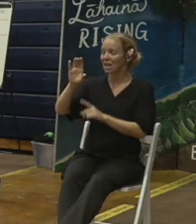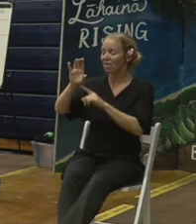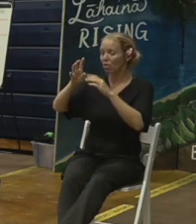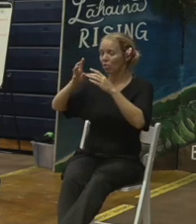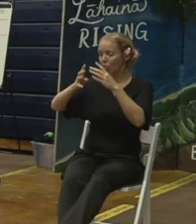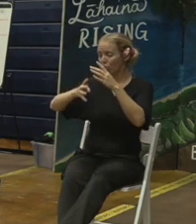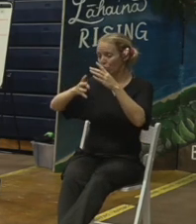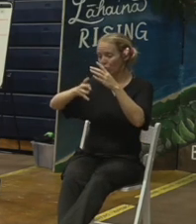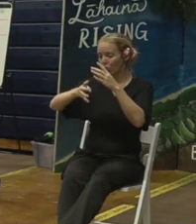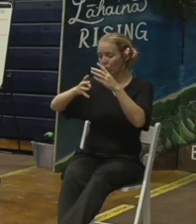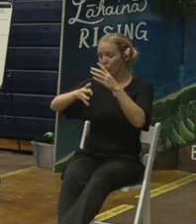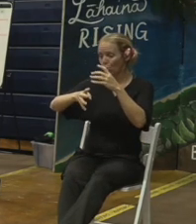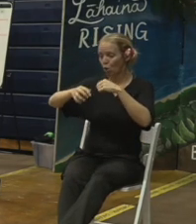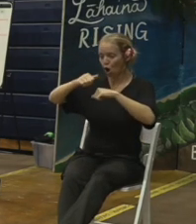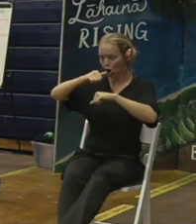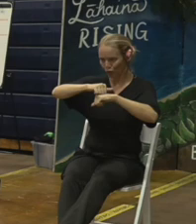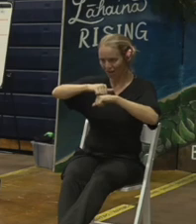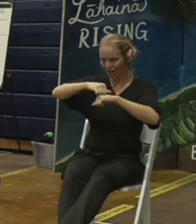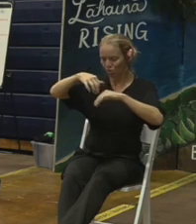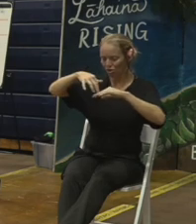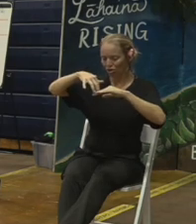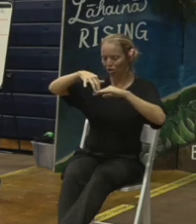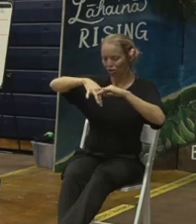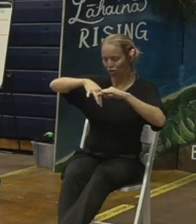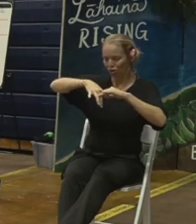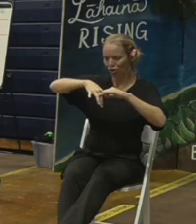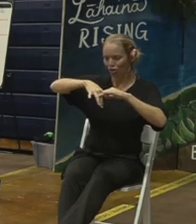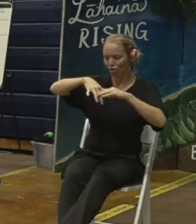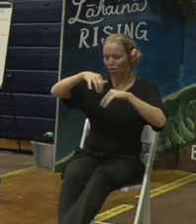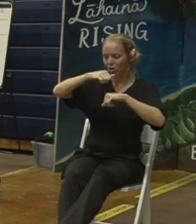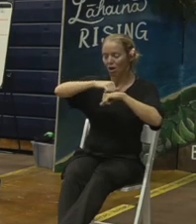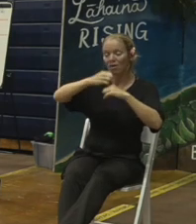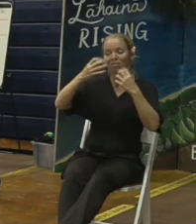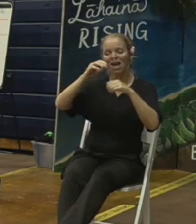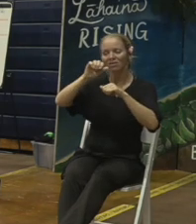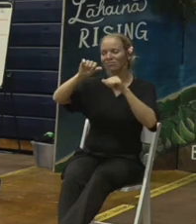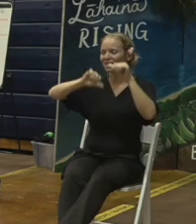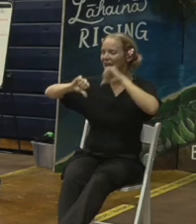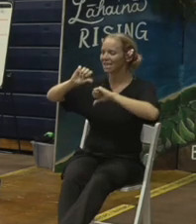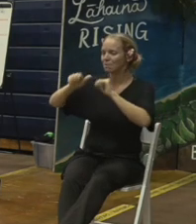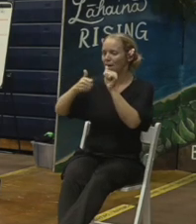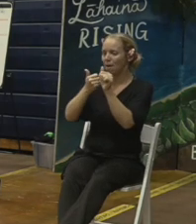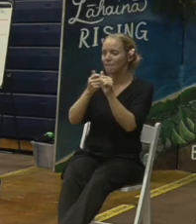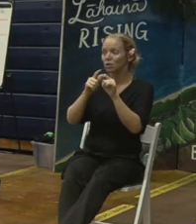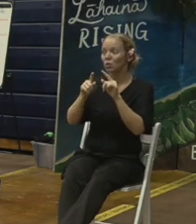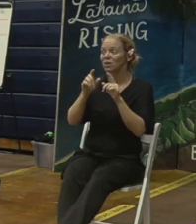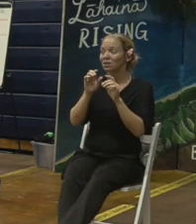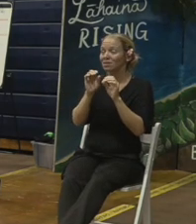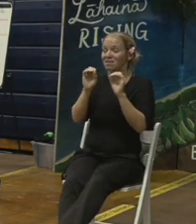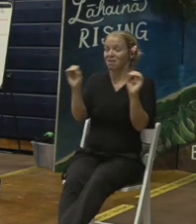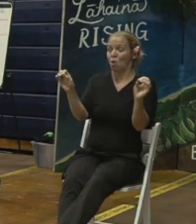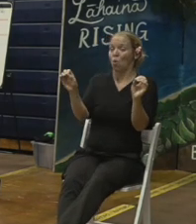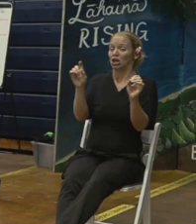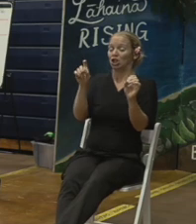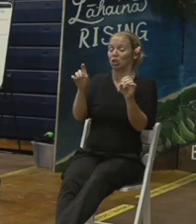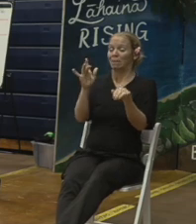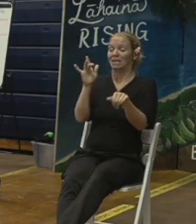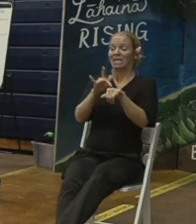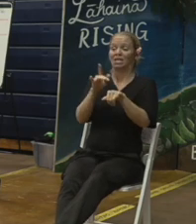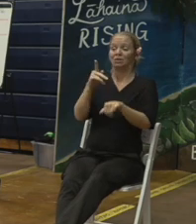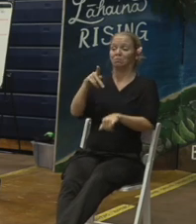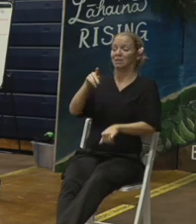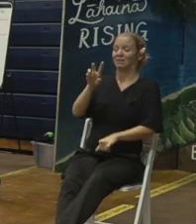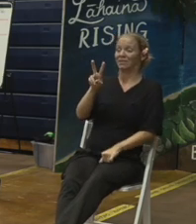which we know leeches into concrete there's a lot of science to back this up so none of us should be touching anything PVC